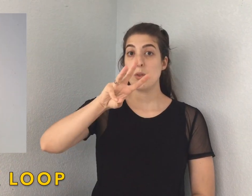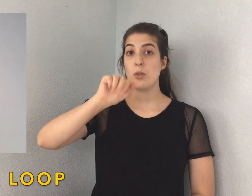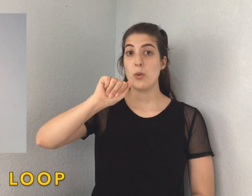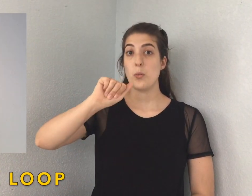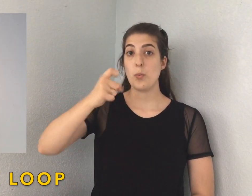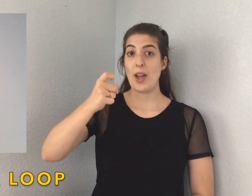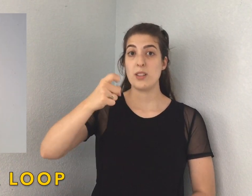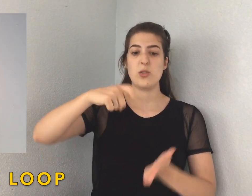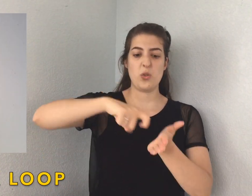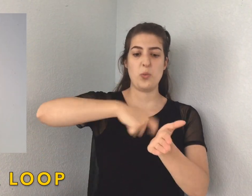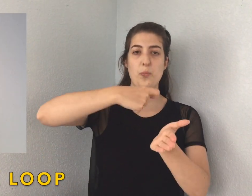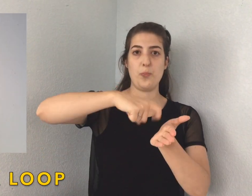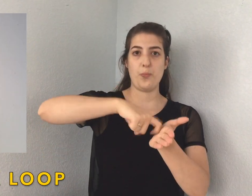Wax loop.